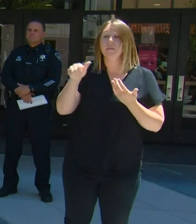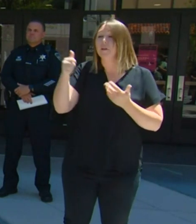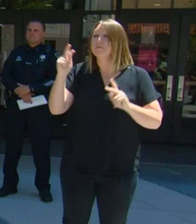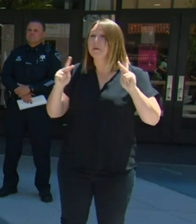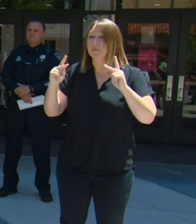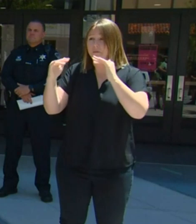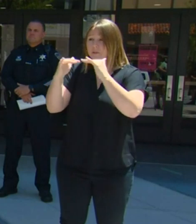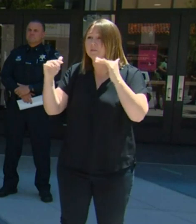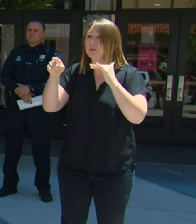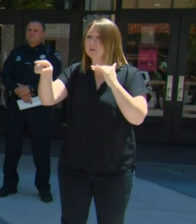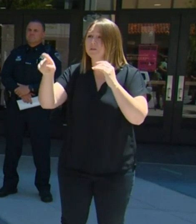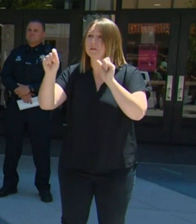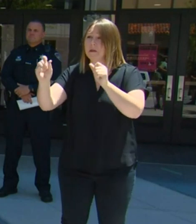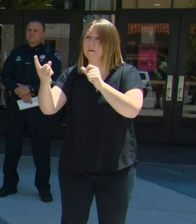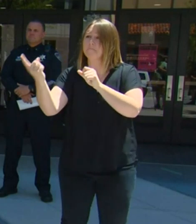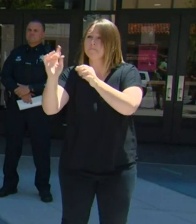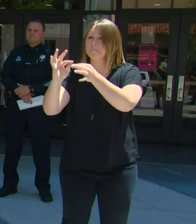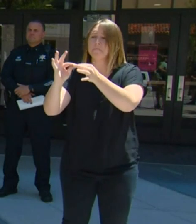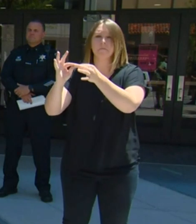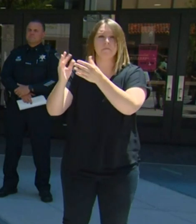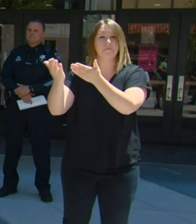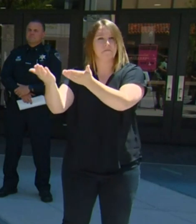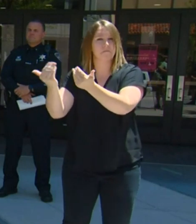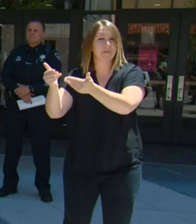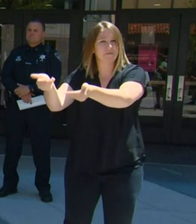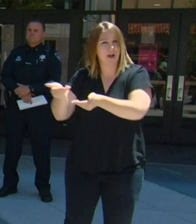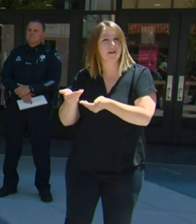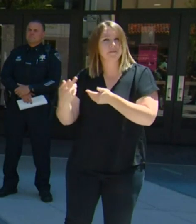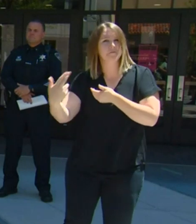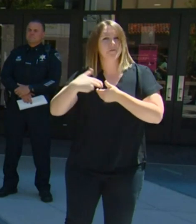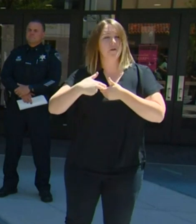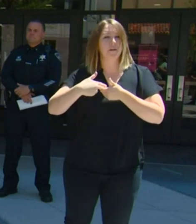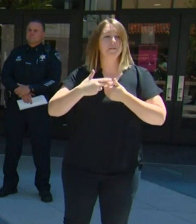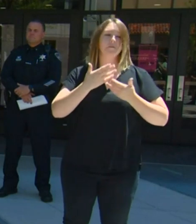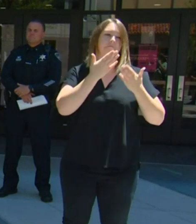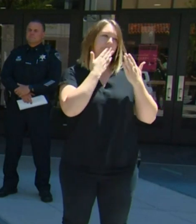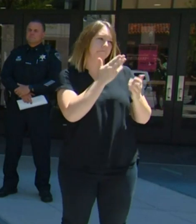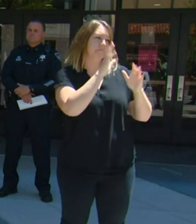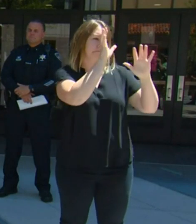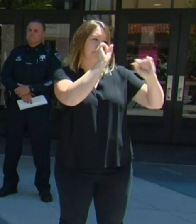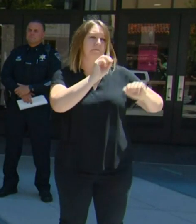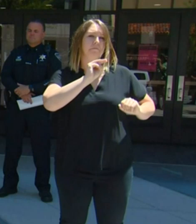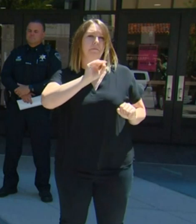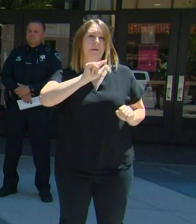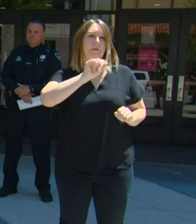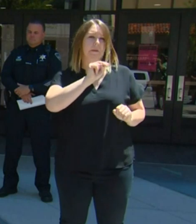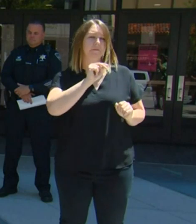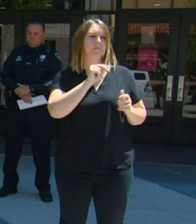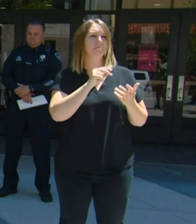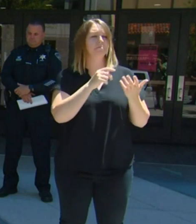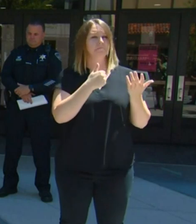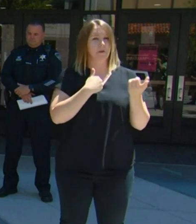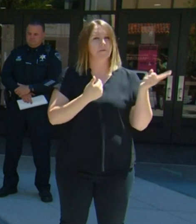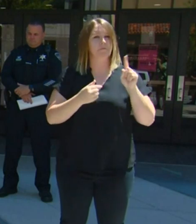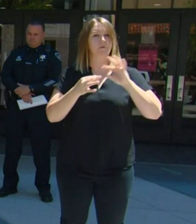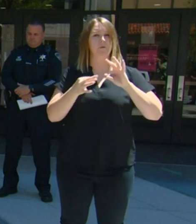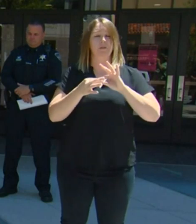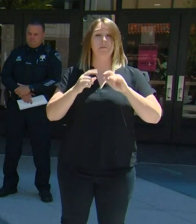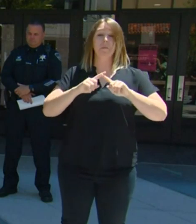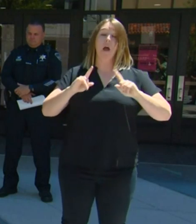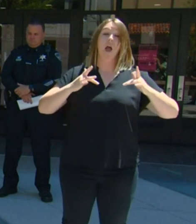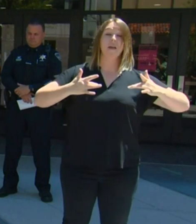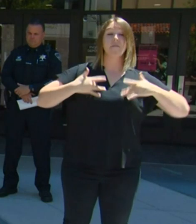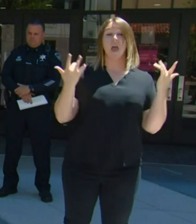can share their expertise. And so I thank Mayor McClain for allowing me to speak today. But it's not about events.